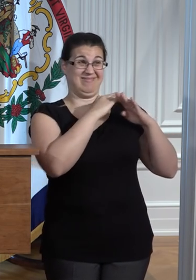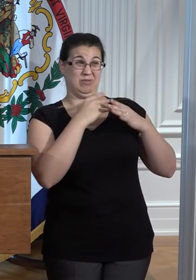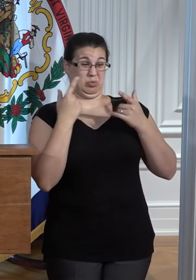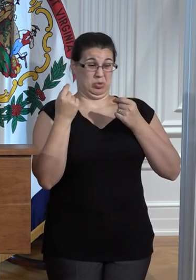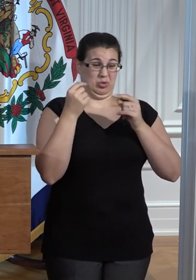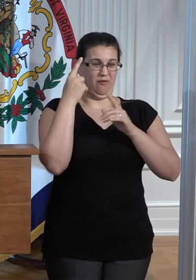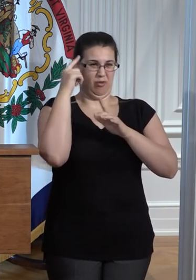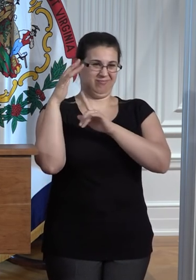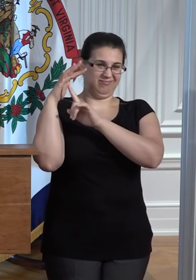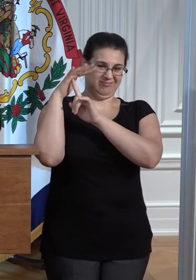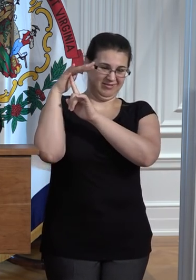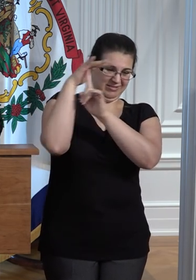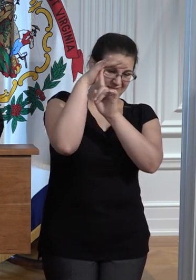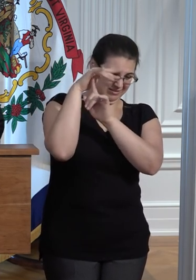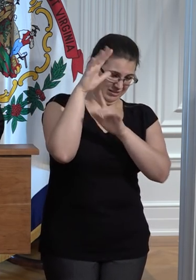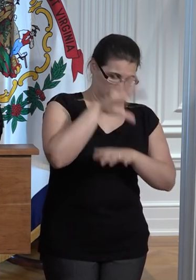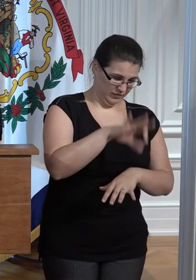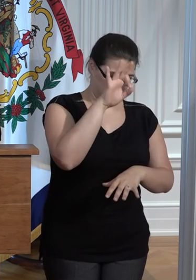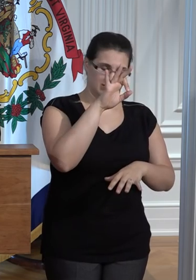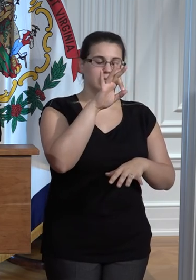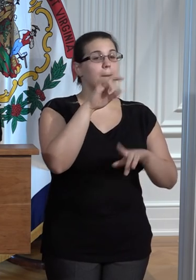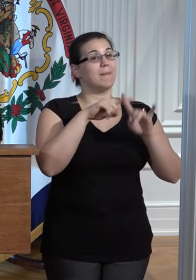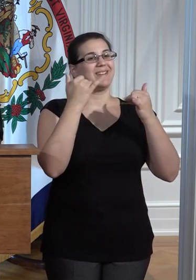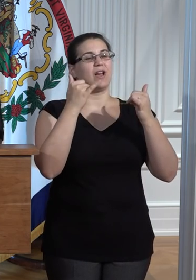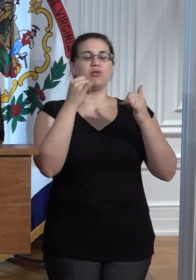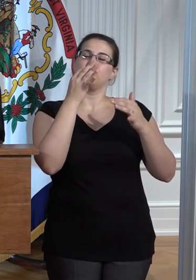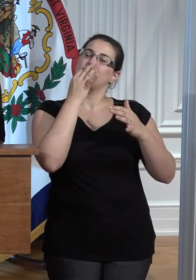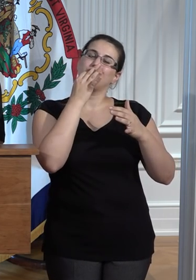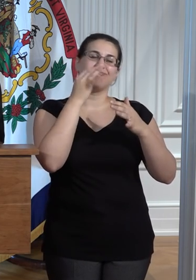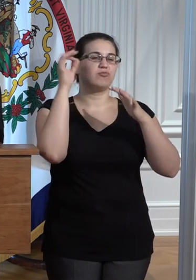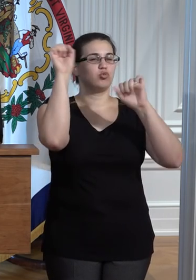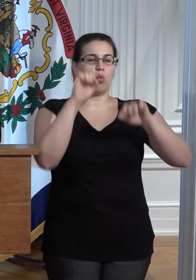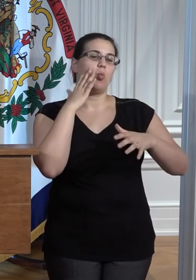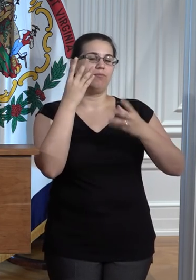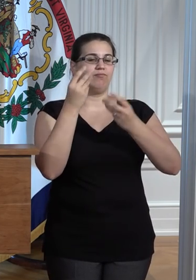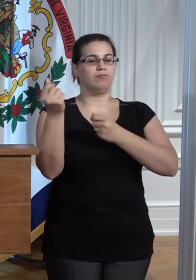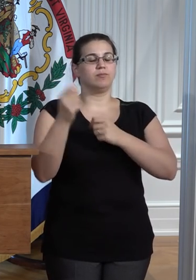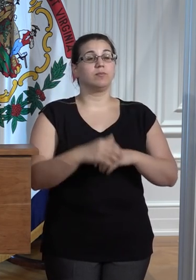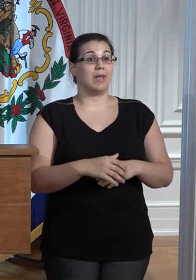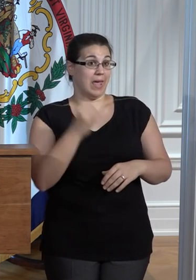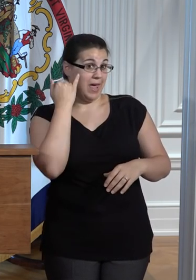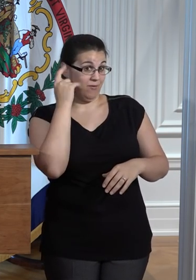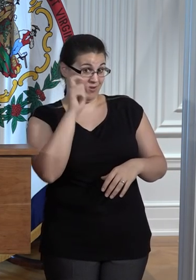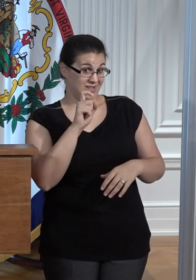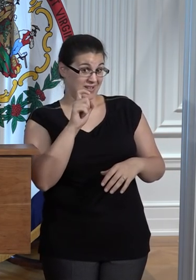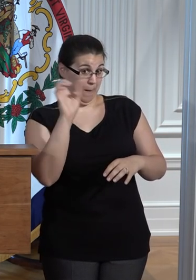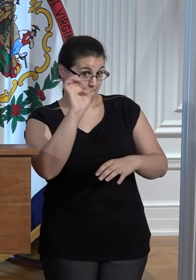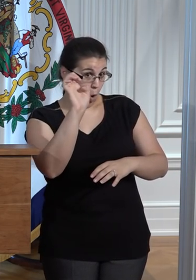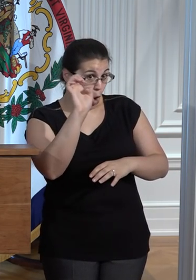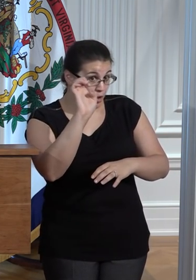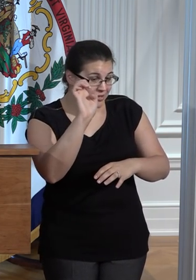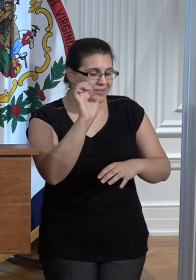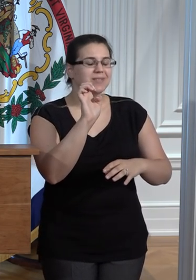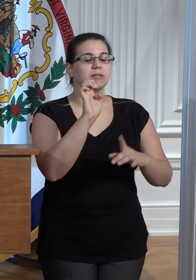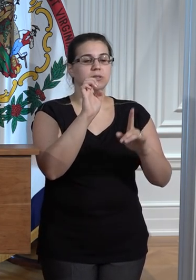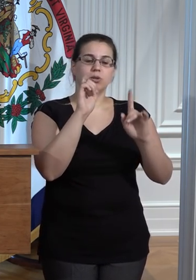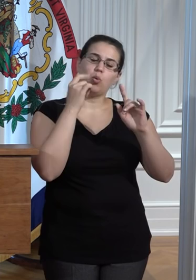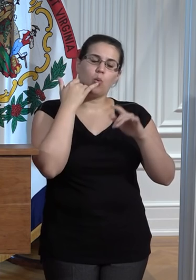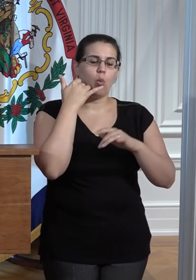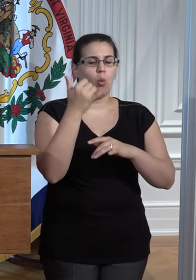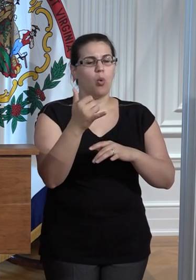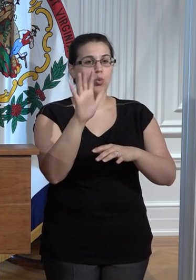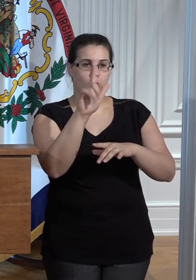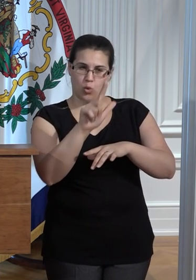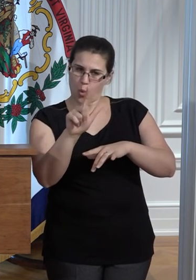to be lifting for now. Again, for those needing immediate assistance, please contact your local Office of Emergency Management,